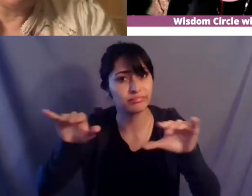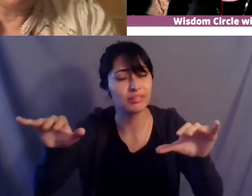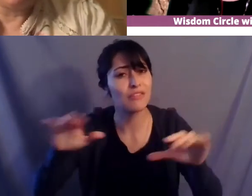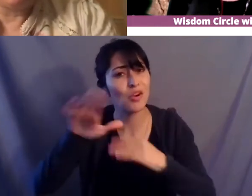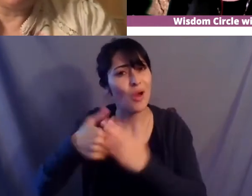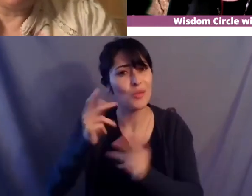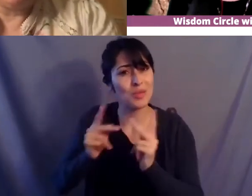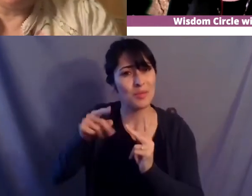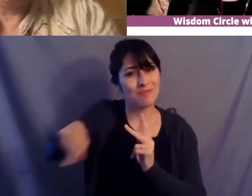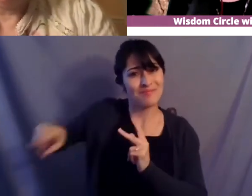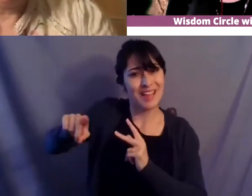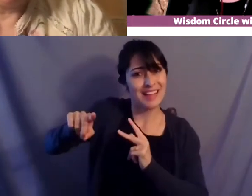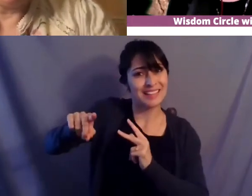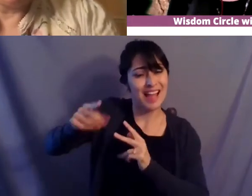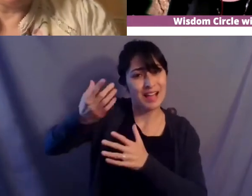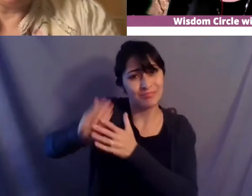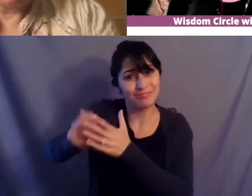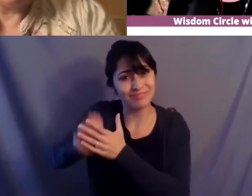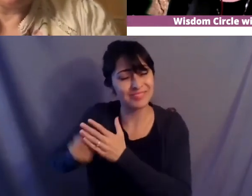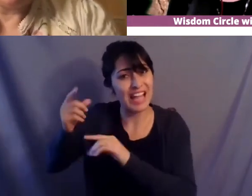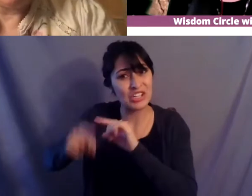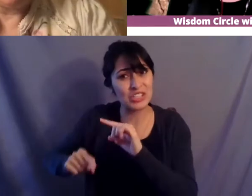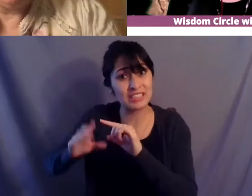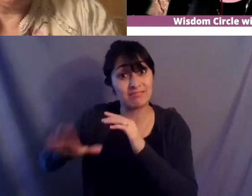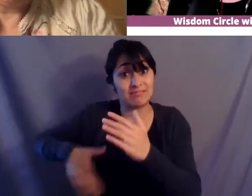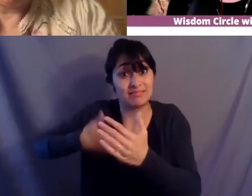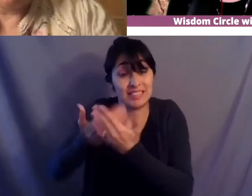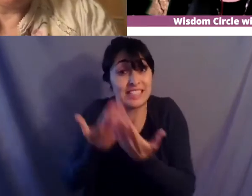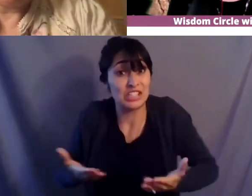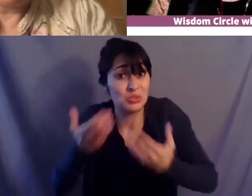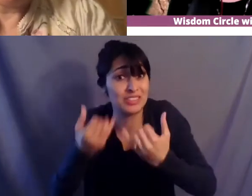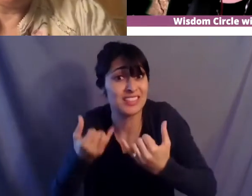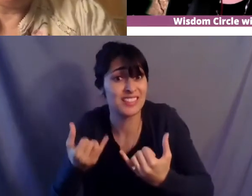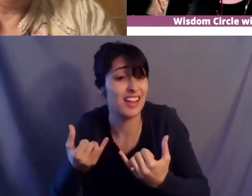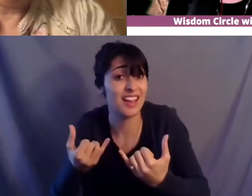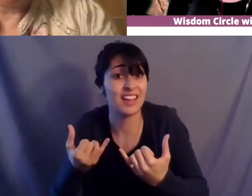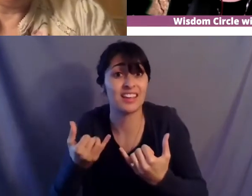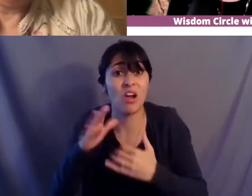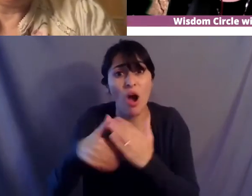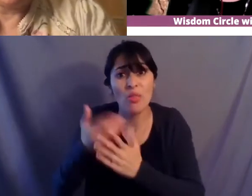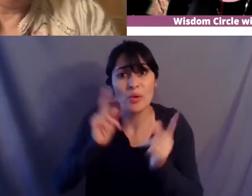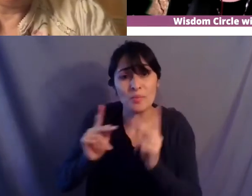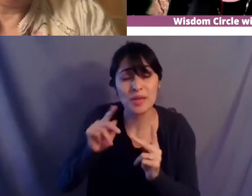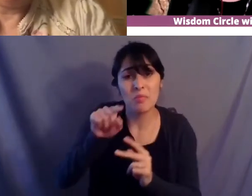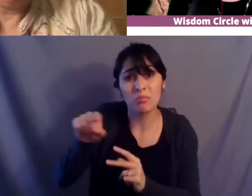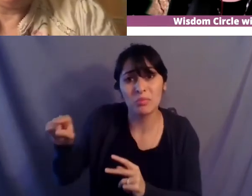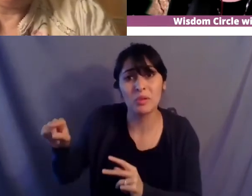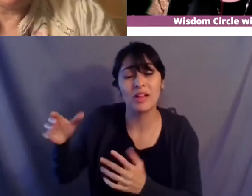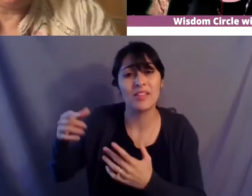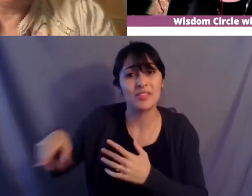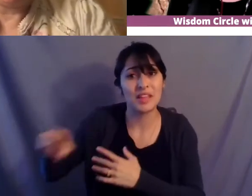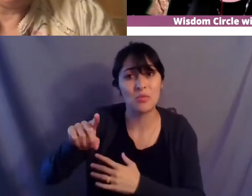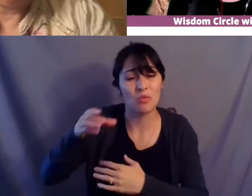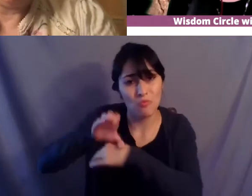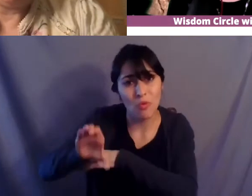speak to all the people who didn't get here you know for all the all the people who were who were silenced or who didn't